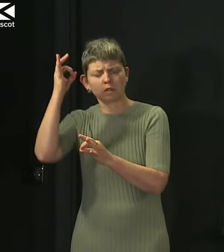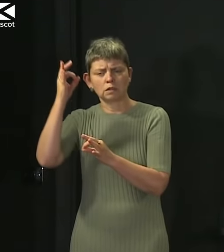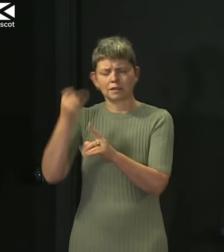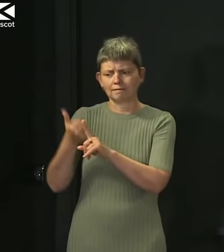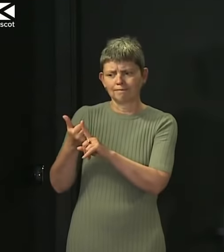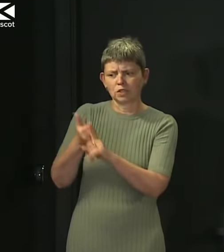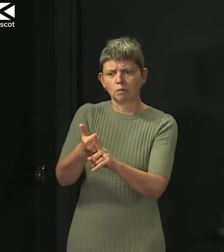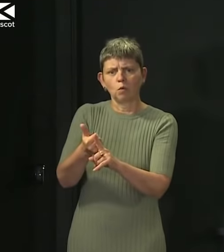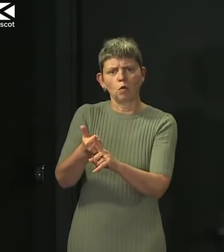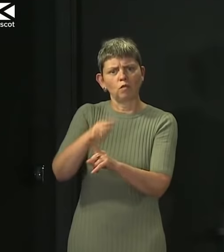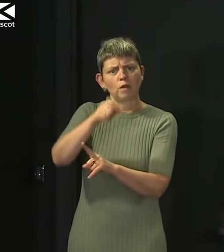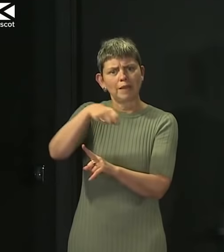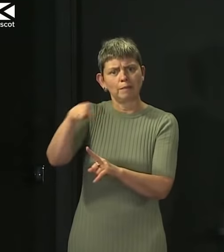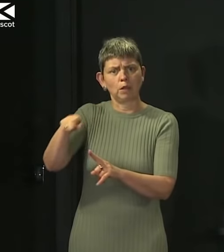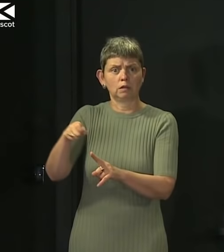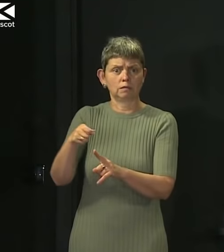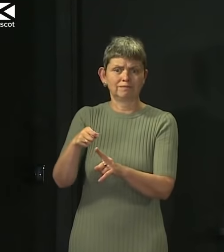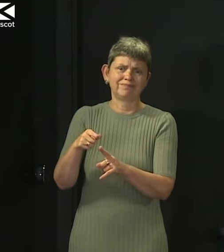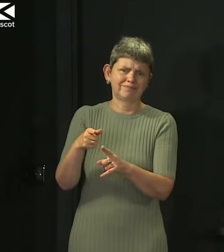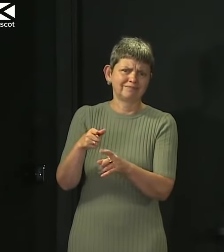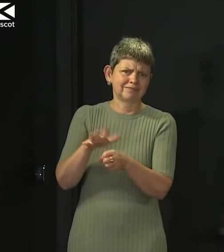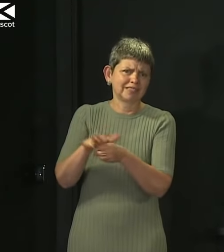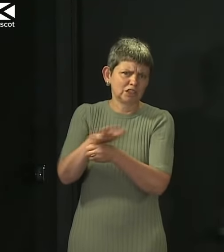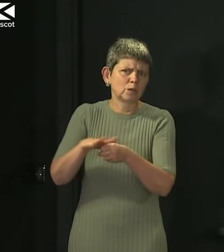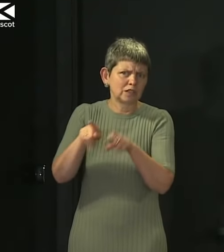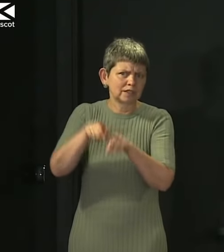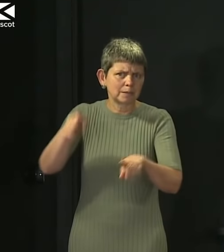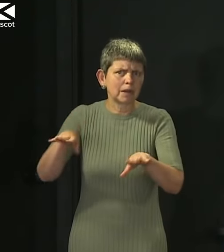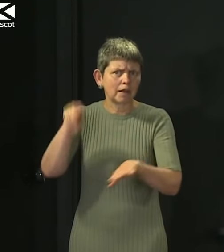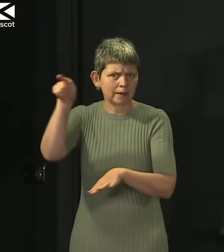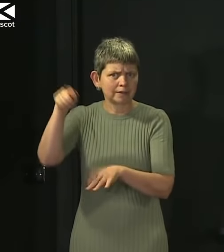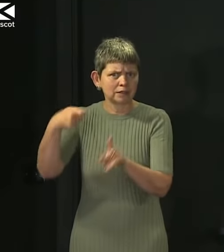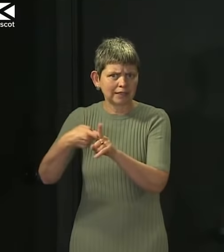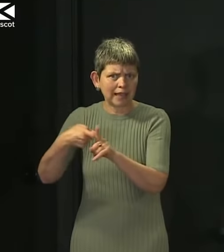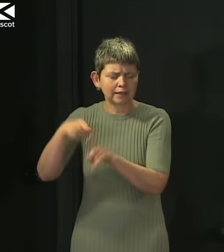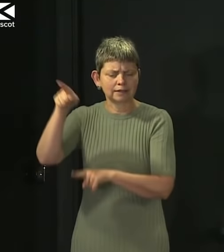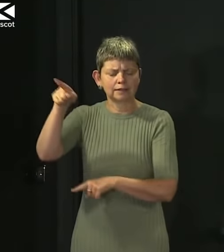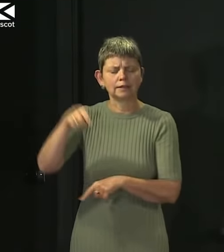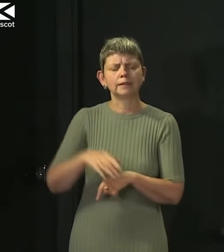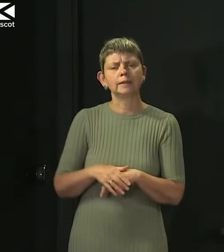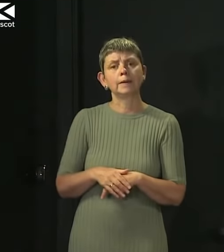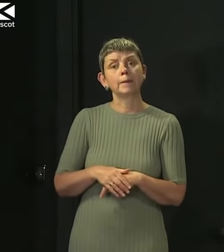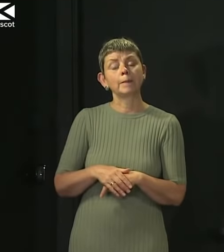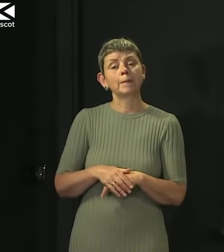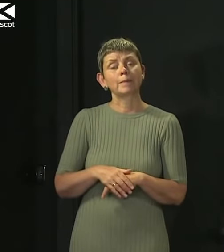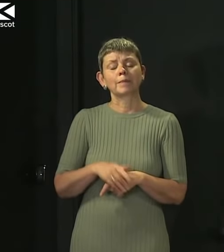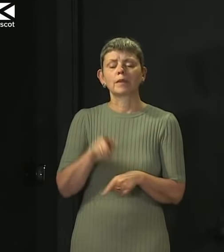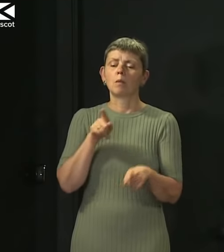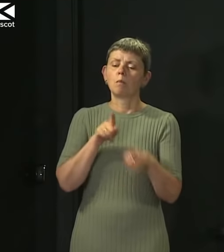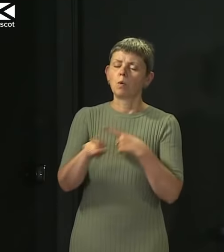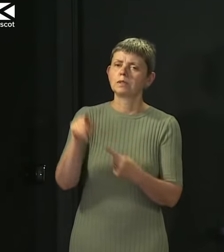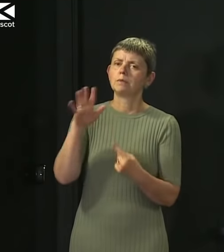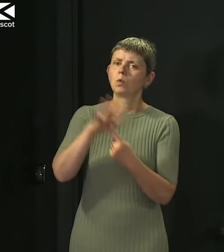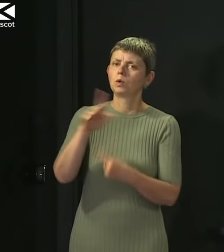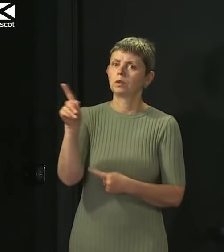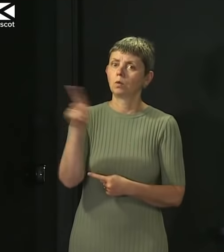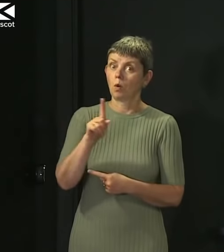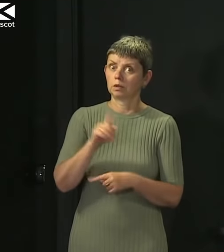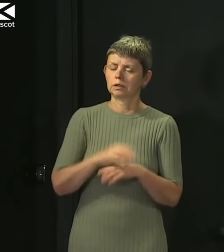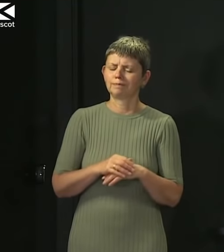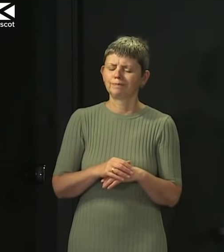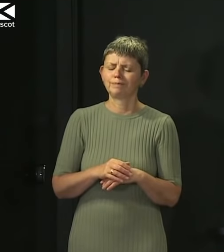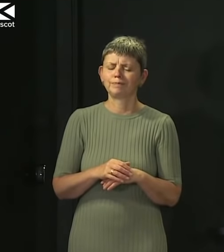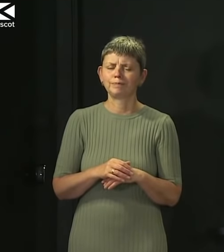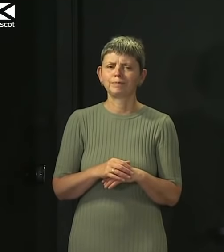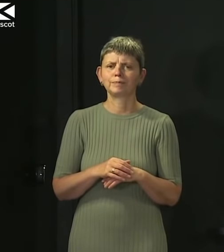who have find themselves in these positions. And obviously, the most important thing for all of us in trying